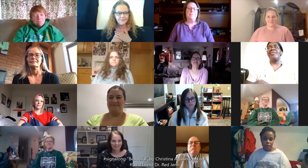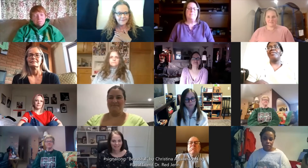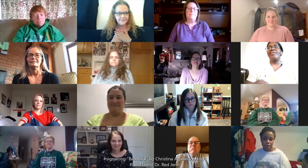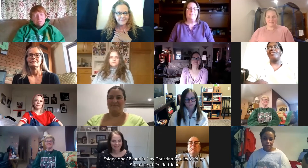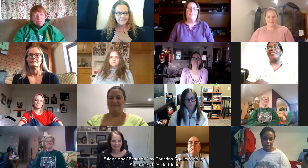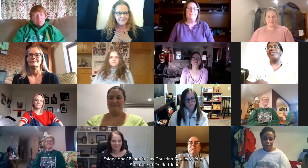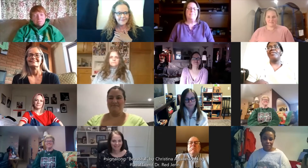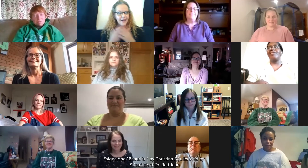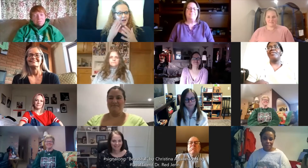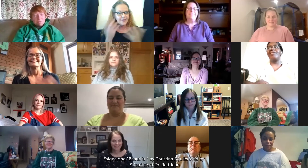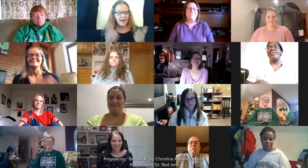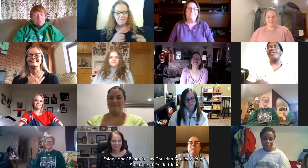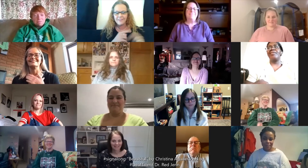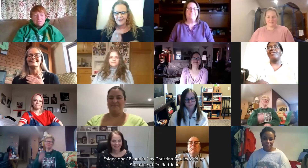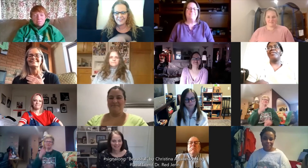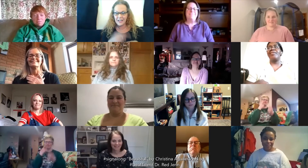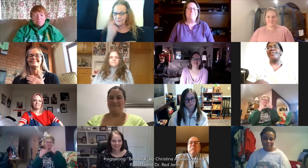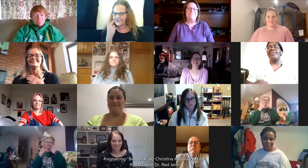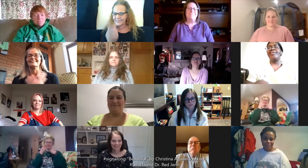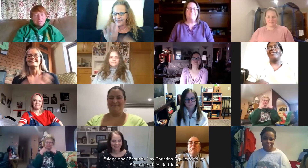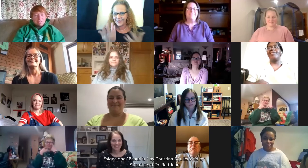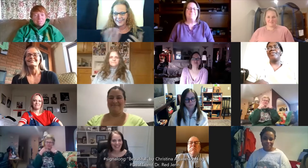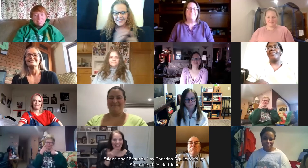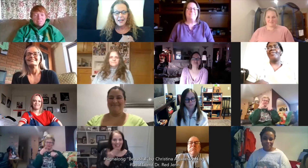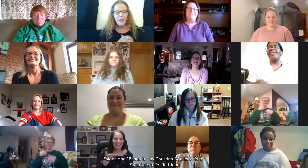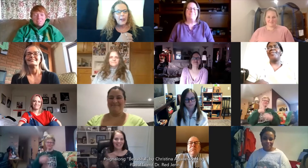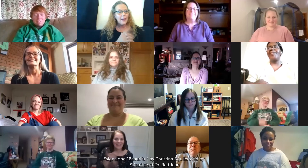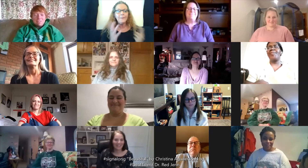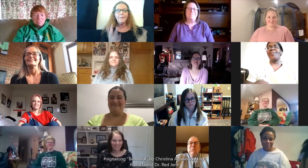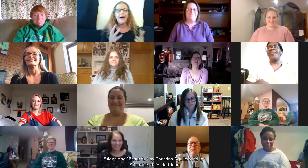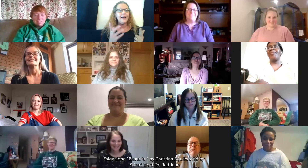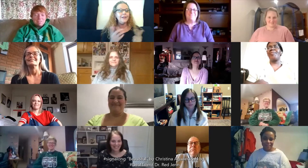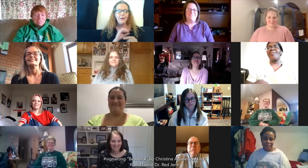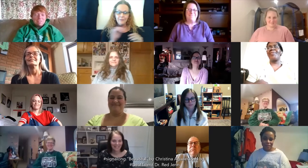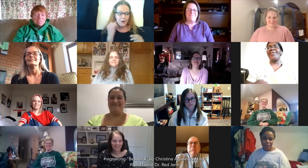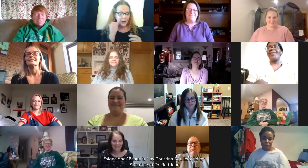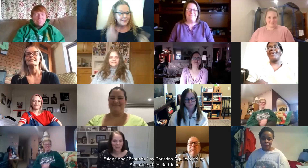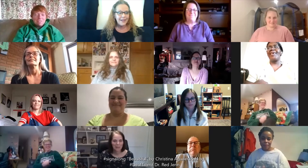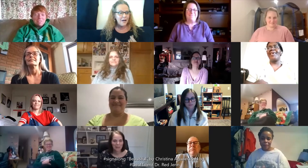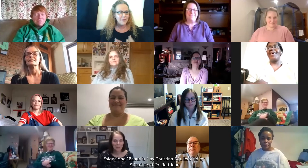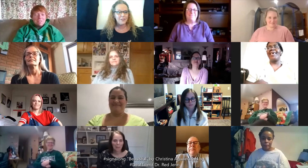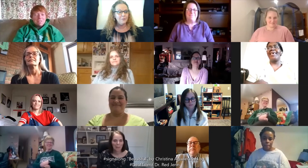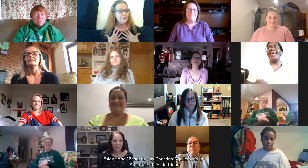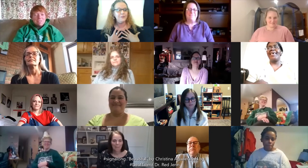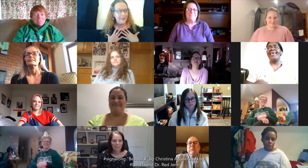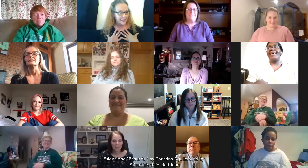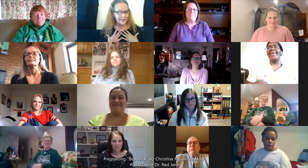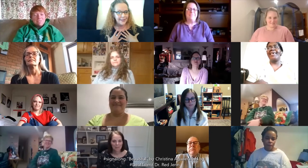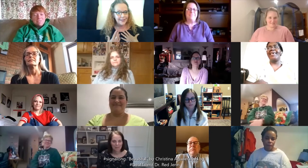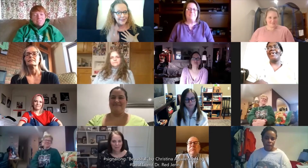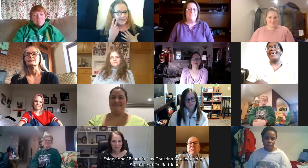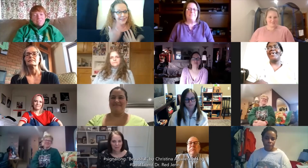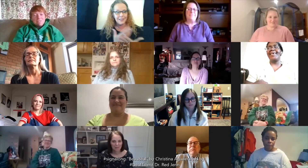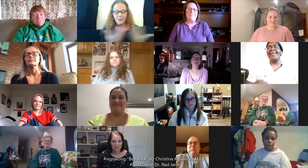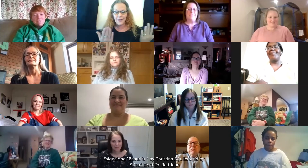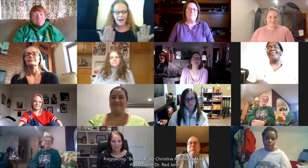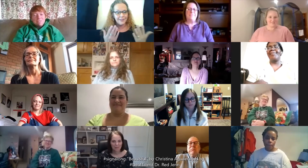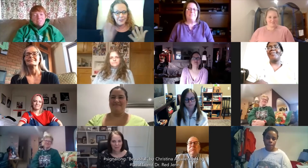i know this happens every time i see you guys but you have no idea how much it moves me to see you guys and your